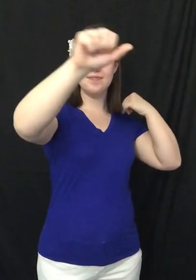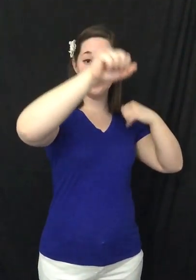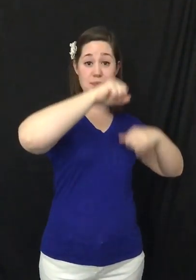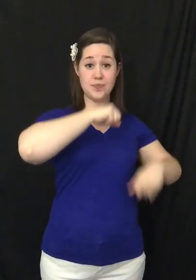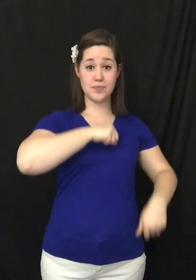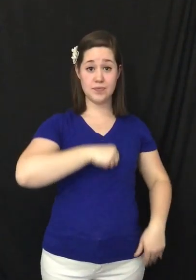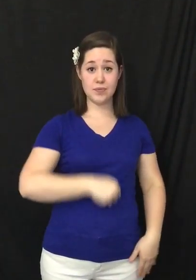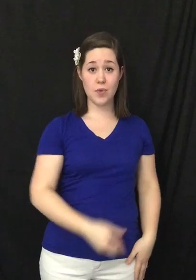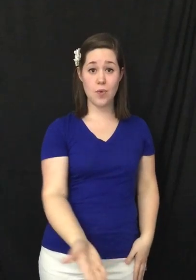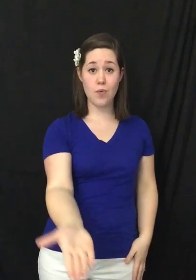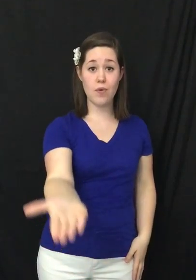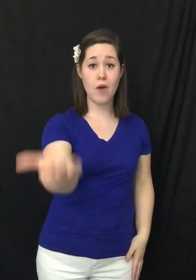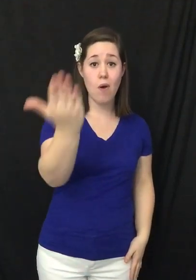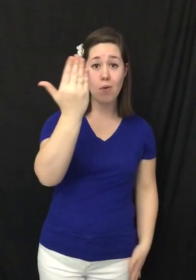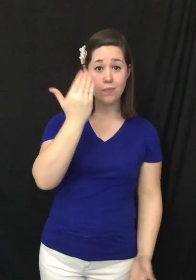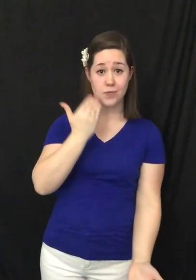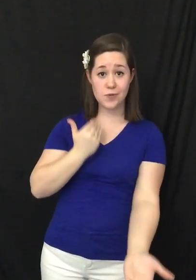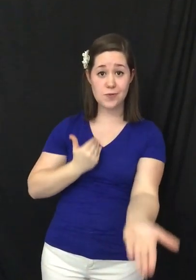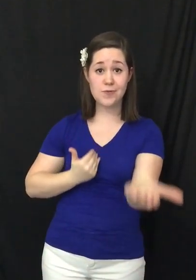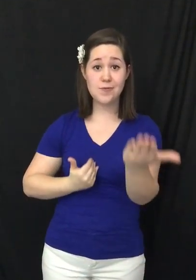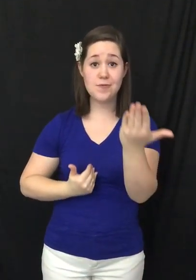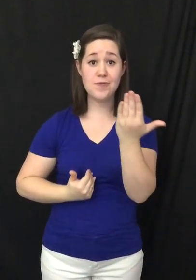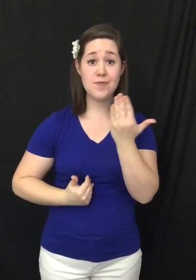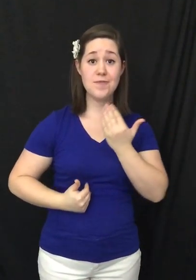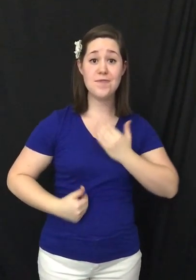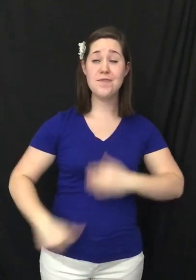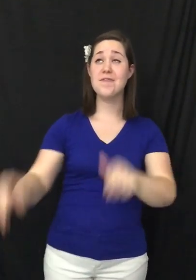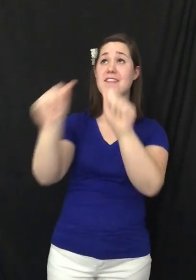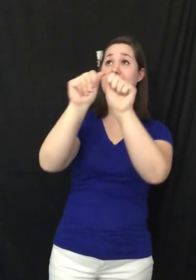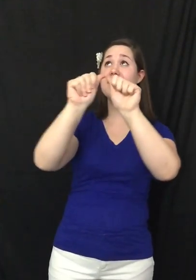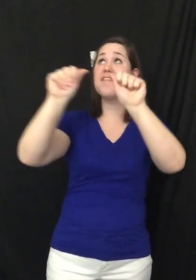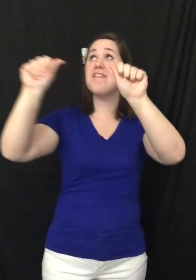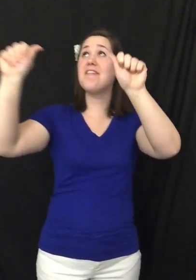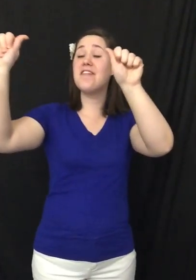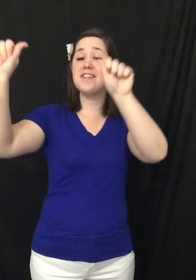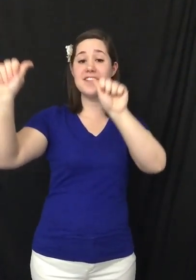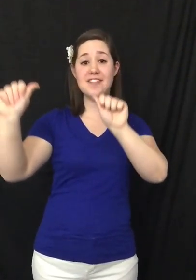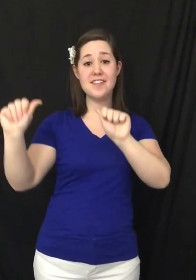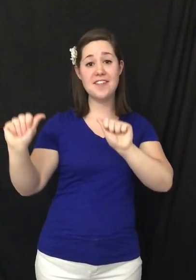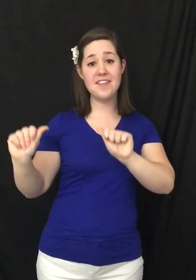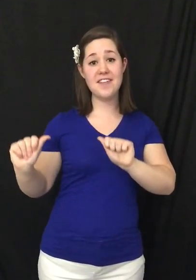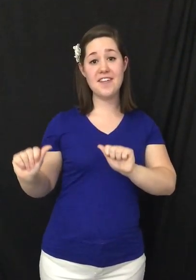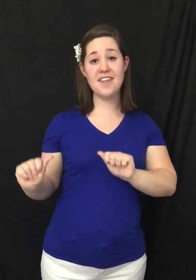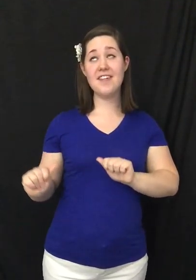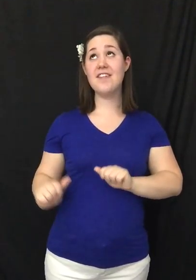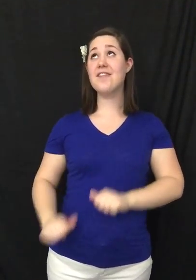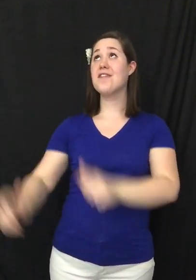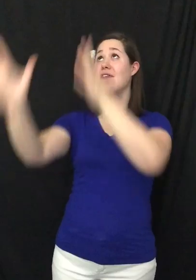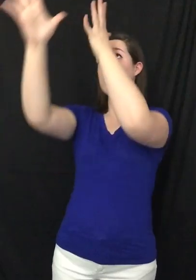Oh come to the altar The